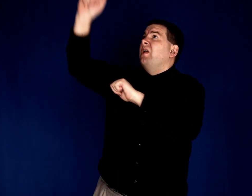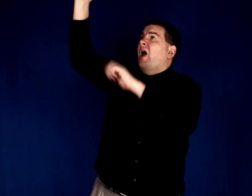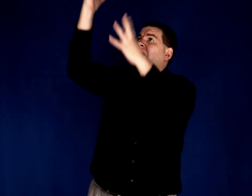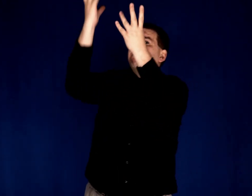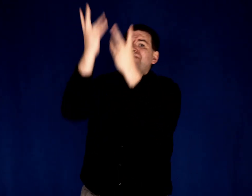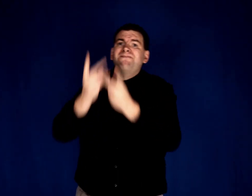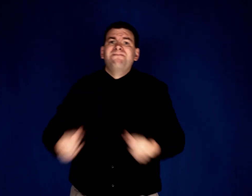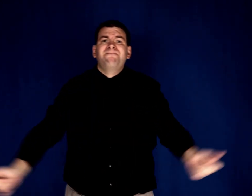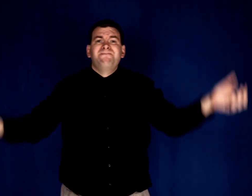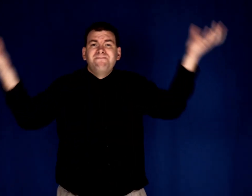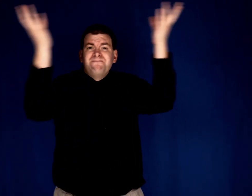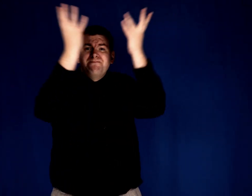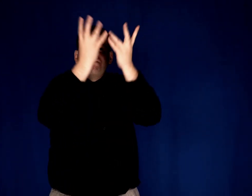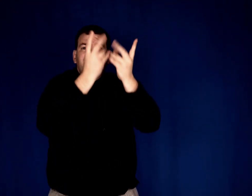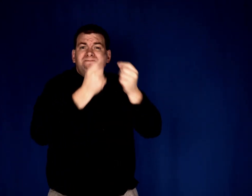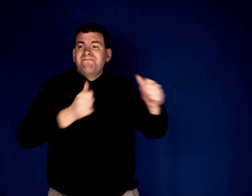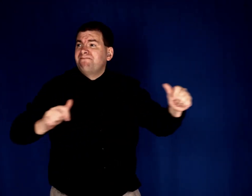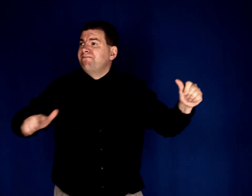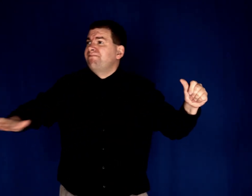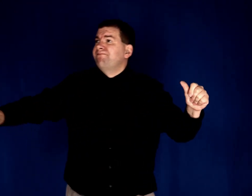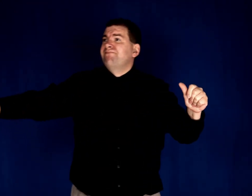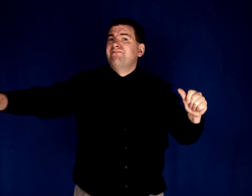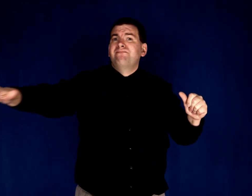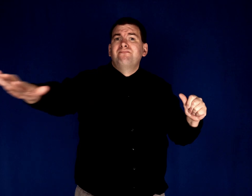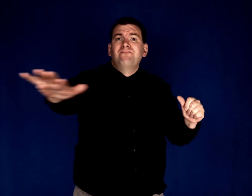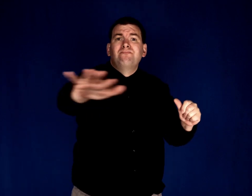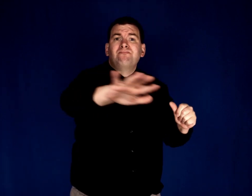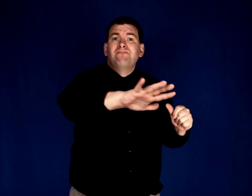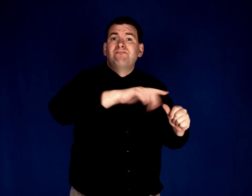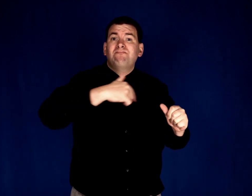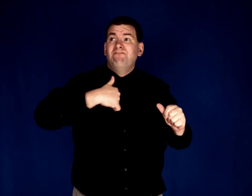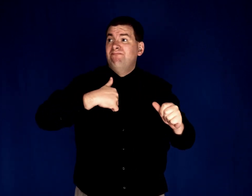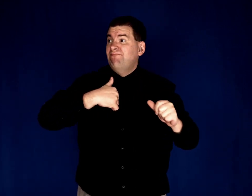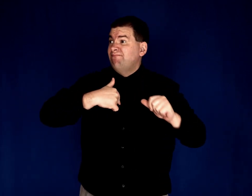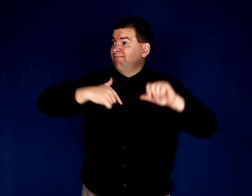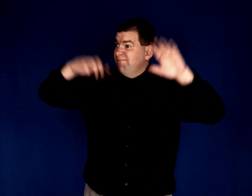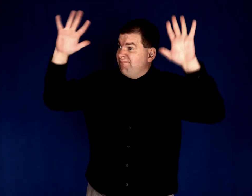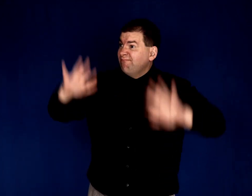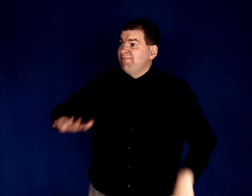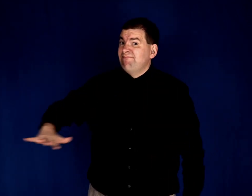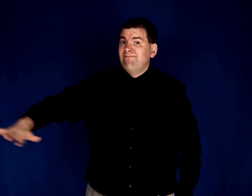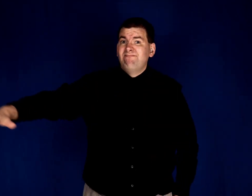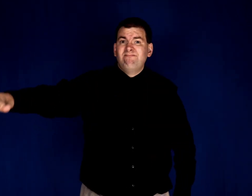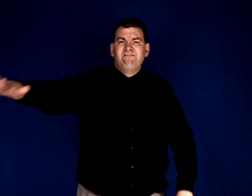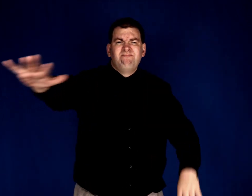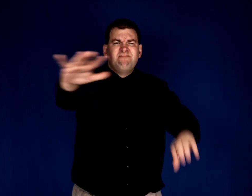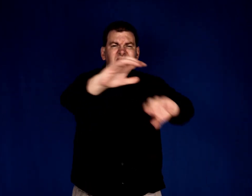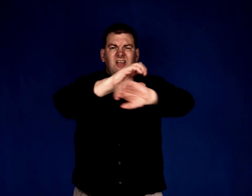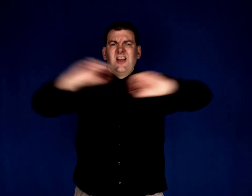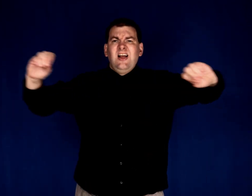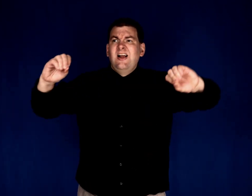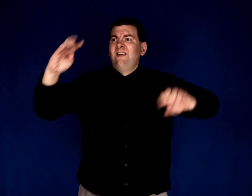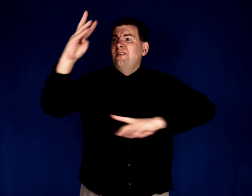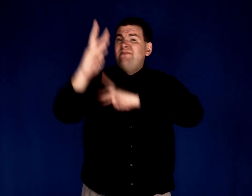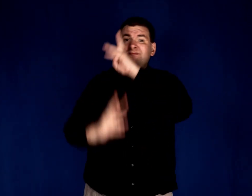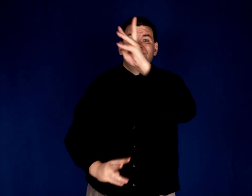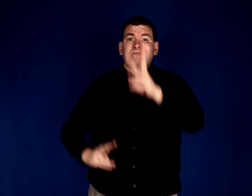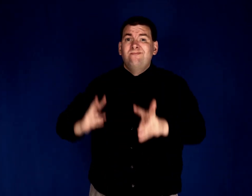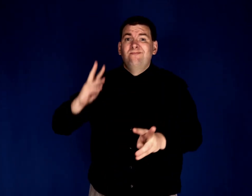fall to the ground. But I will fear none of these things.